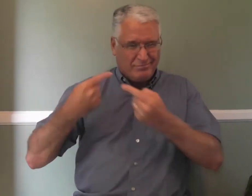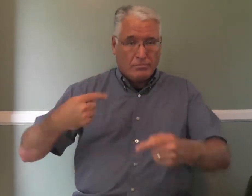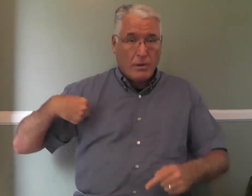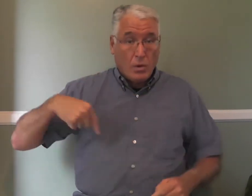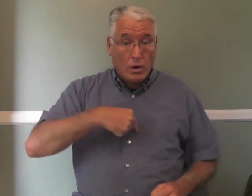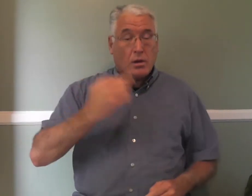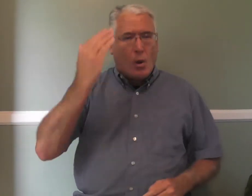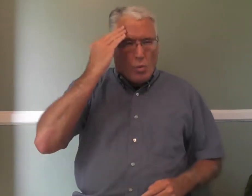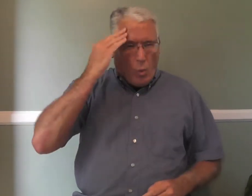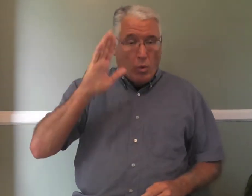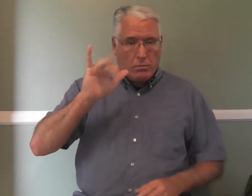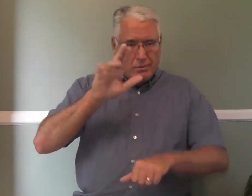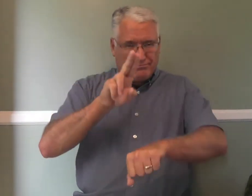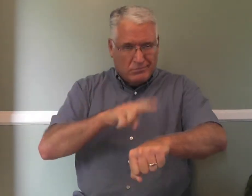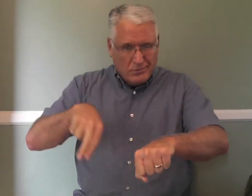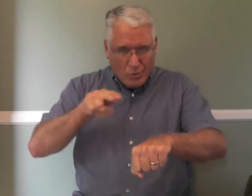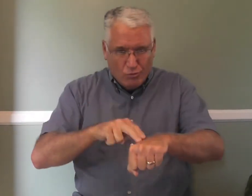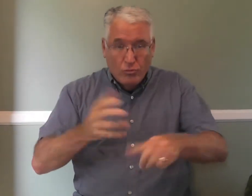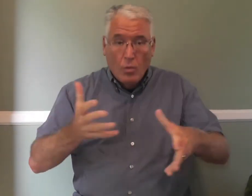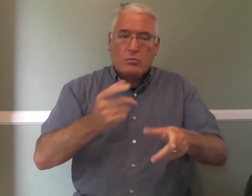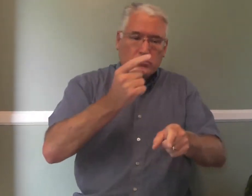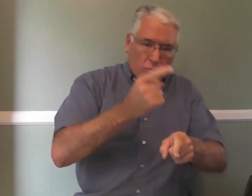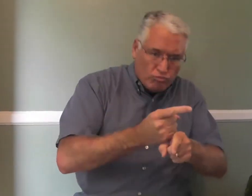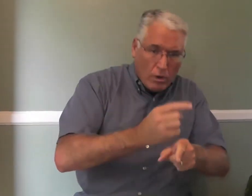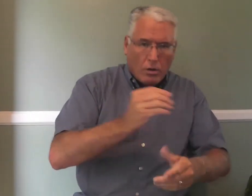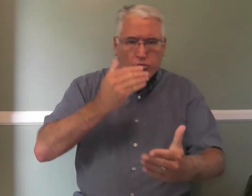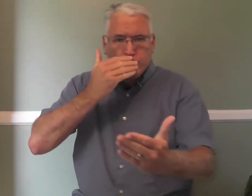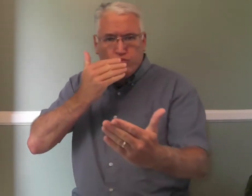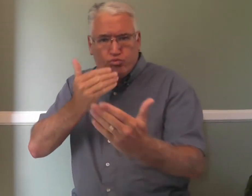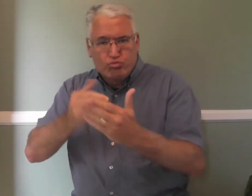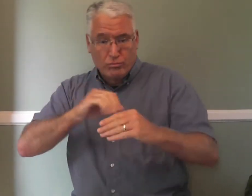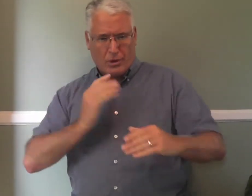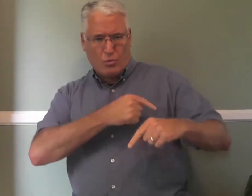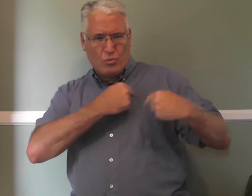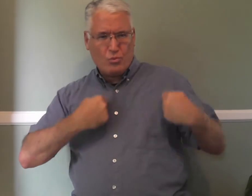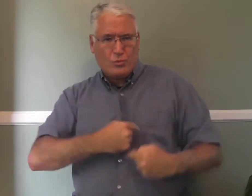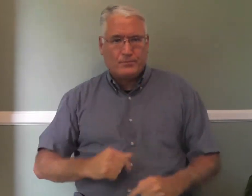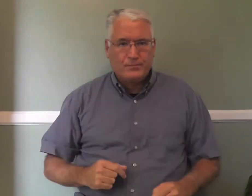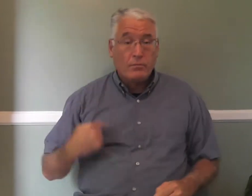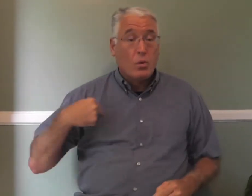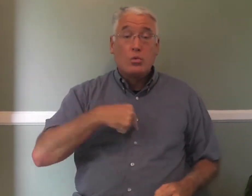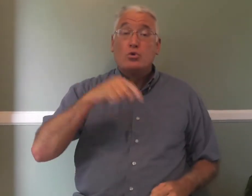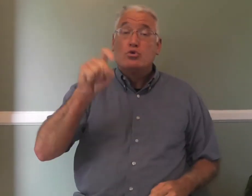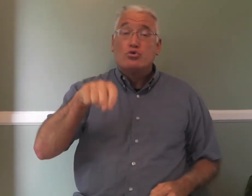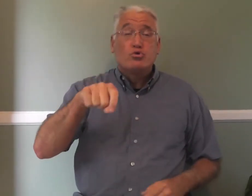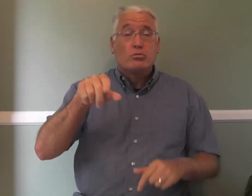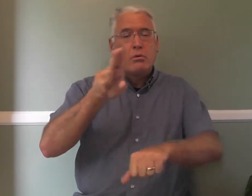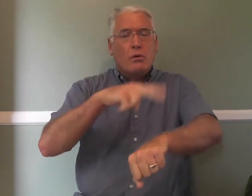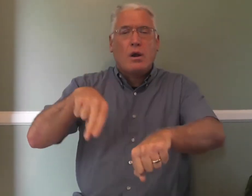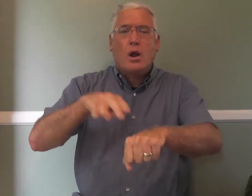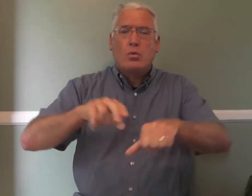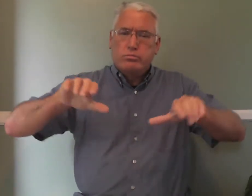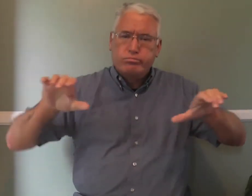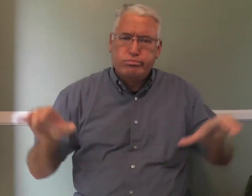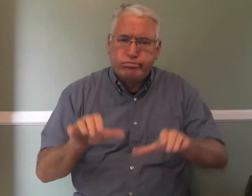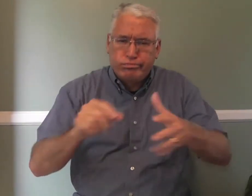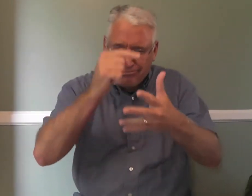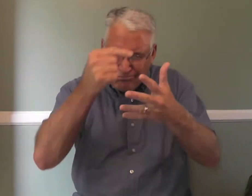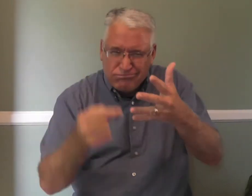What Paul means is that we naturally know what is right and good in our hearts. We